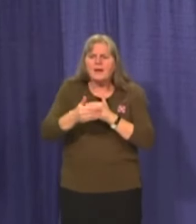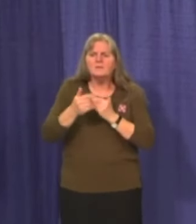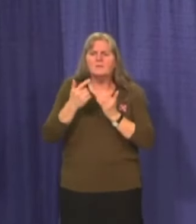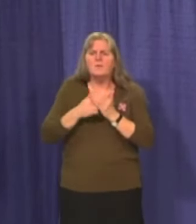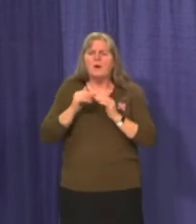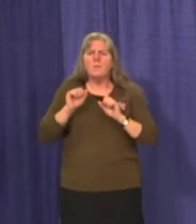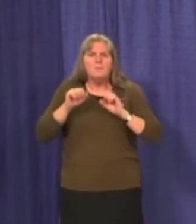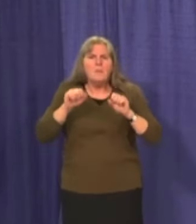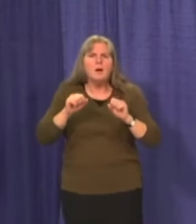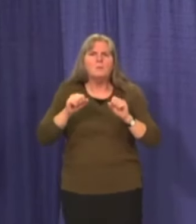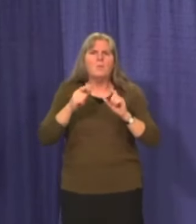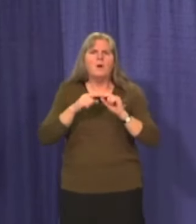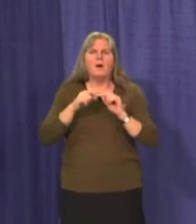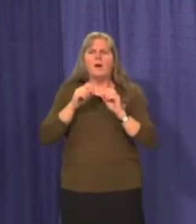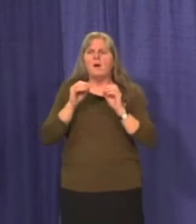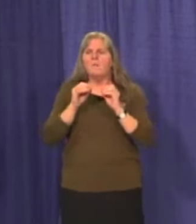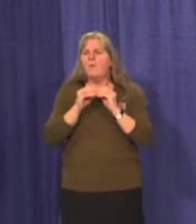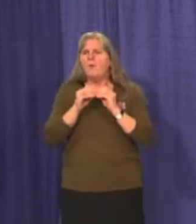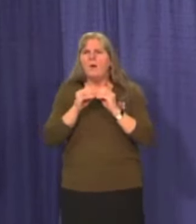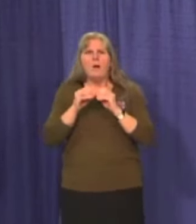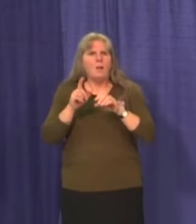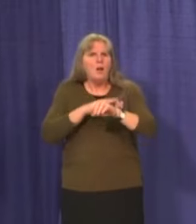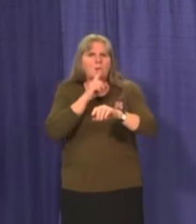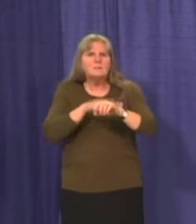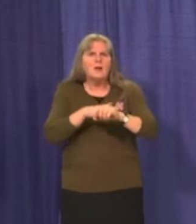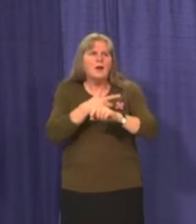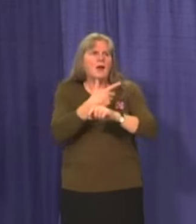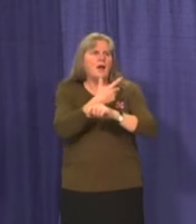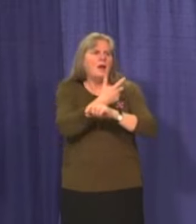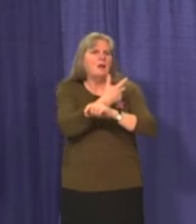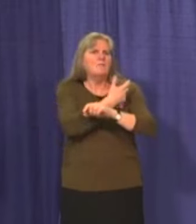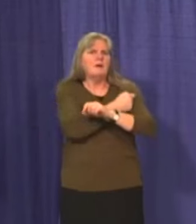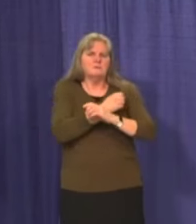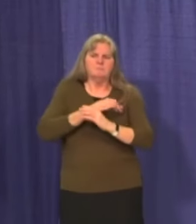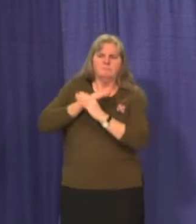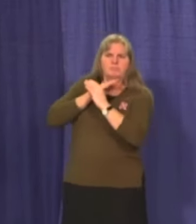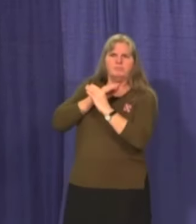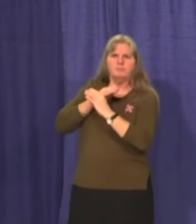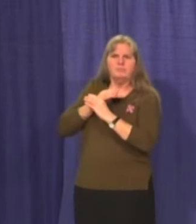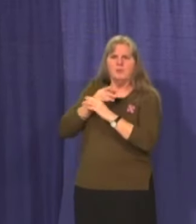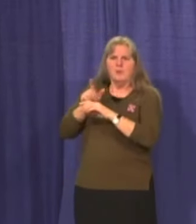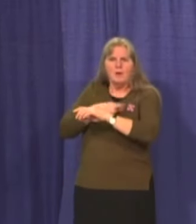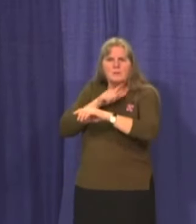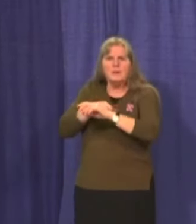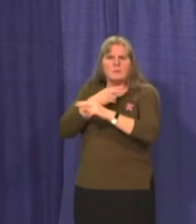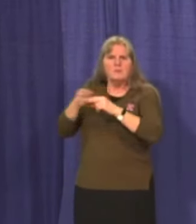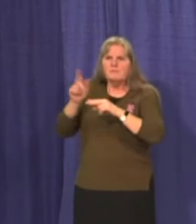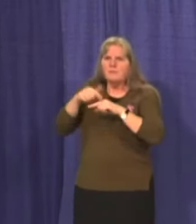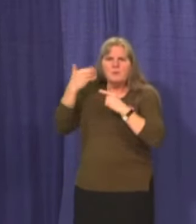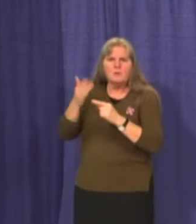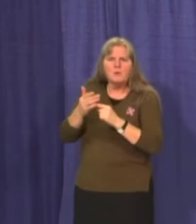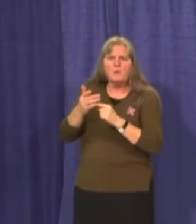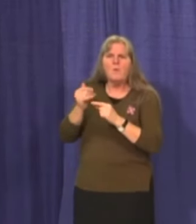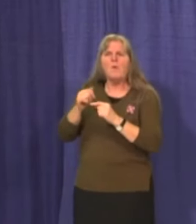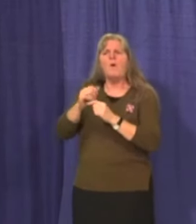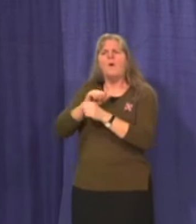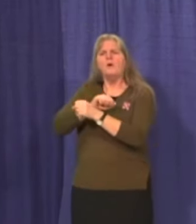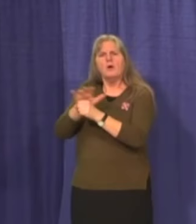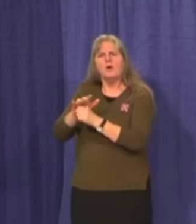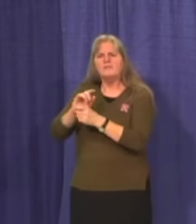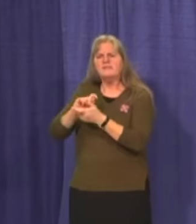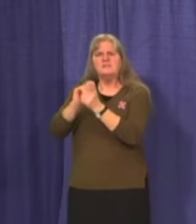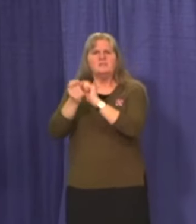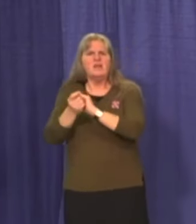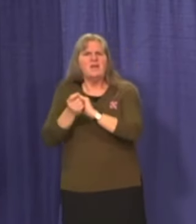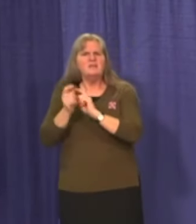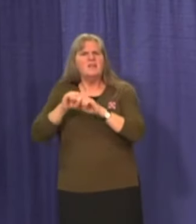will learn more about how long the vaccine lasts, how effective it is against variant strains of COVID, whether and